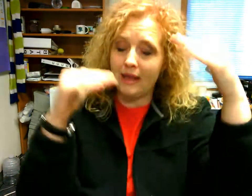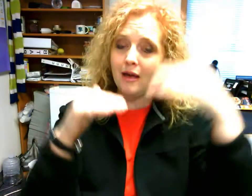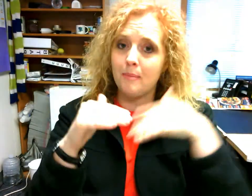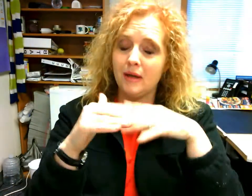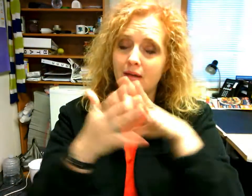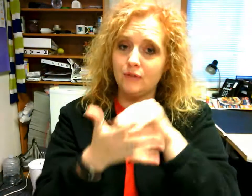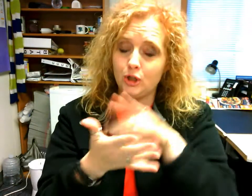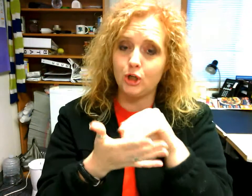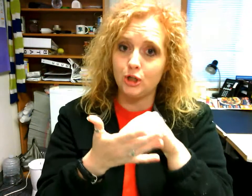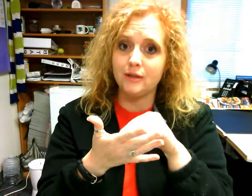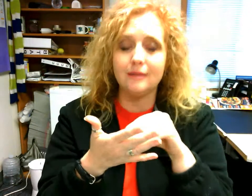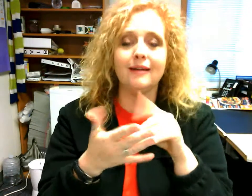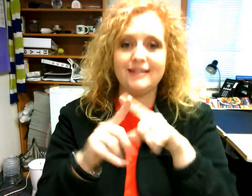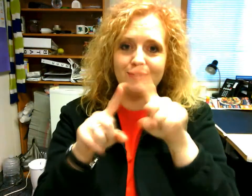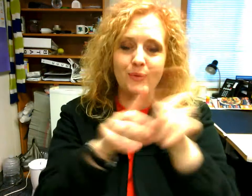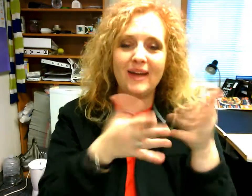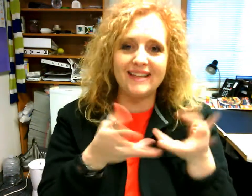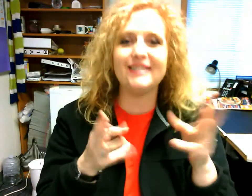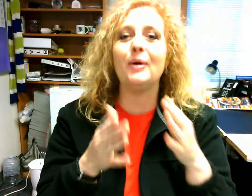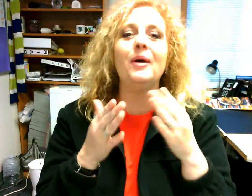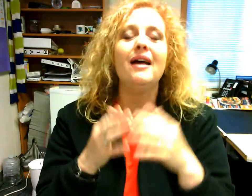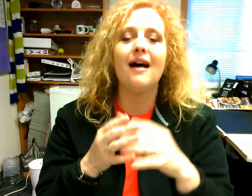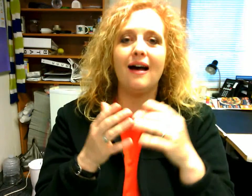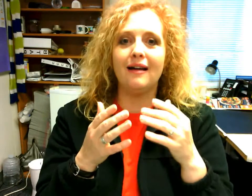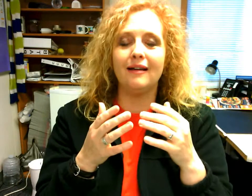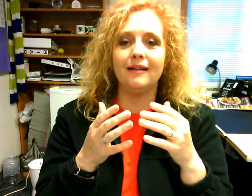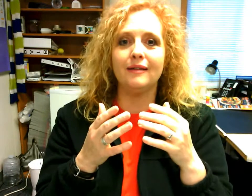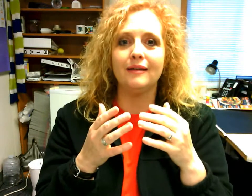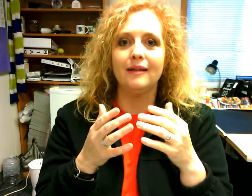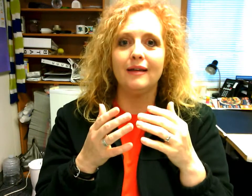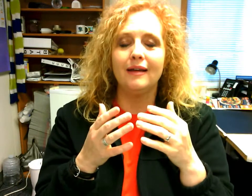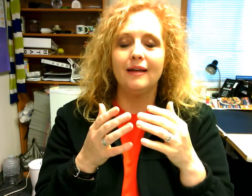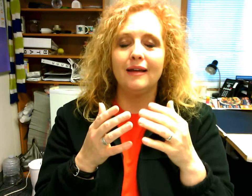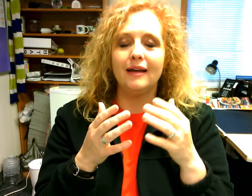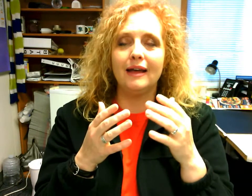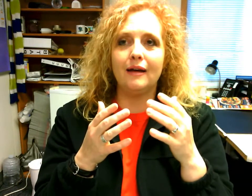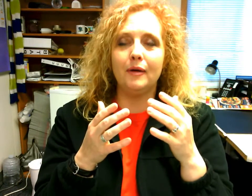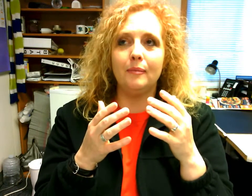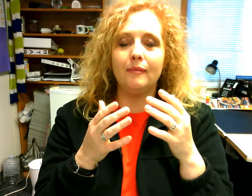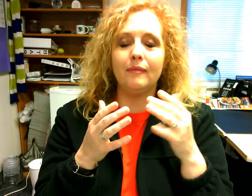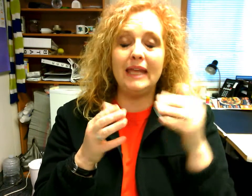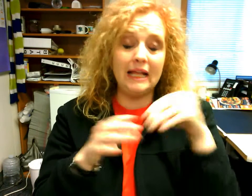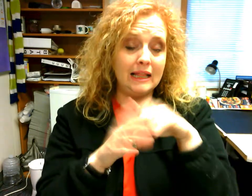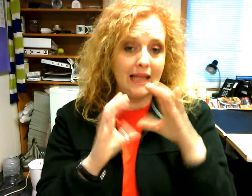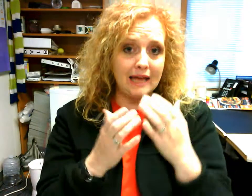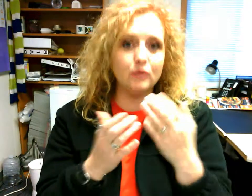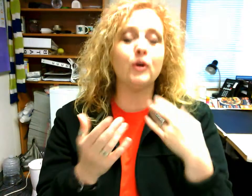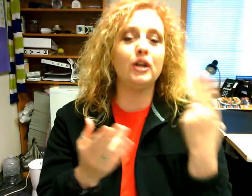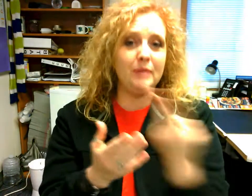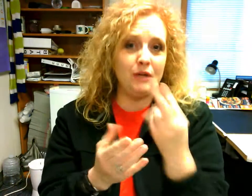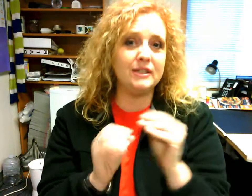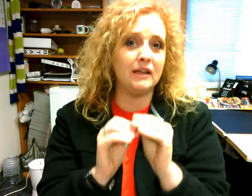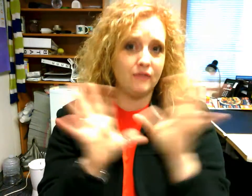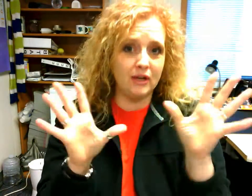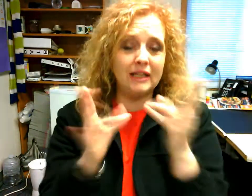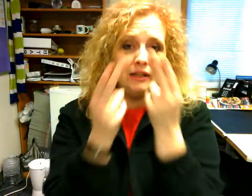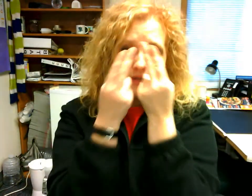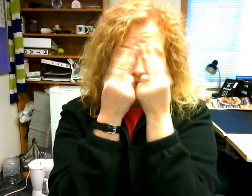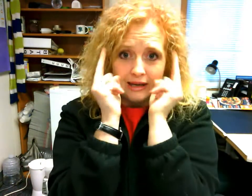up I've learned a different way so uh um in class we're going to be using a very clear sign